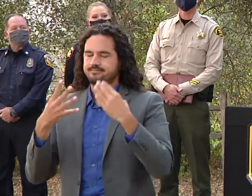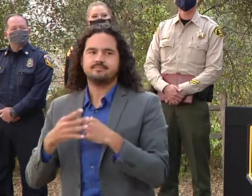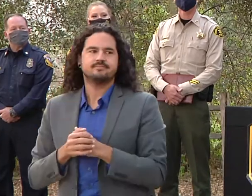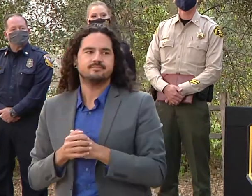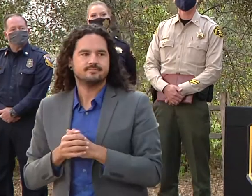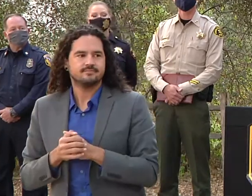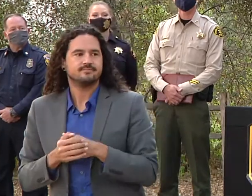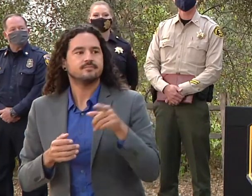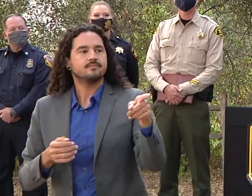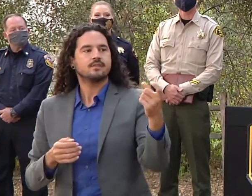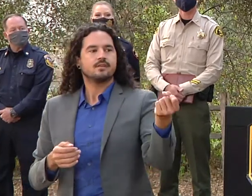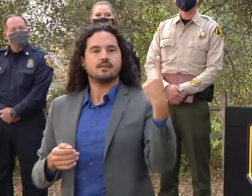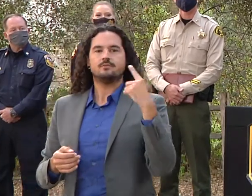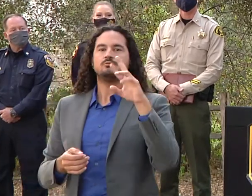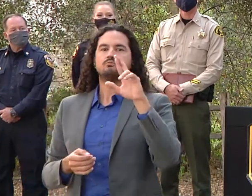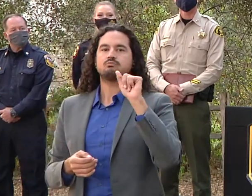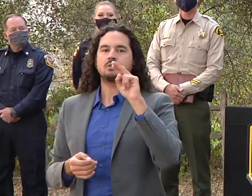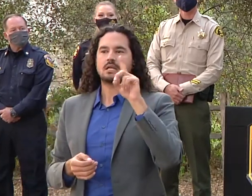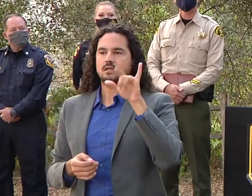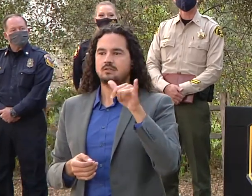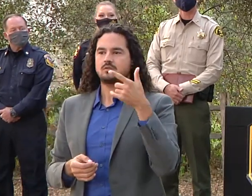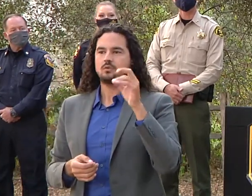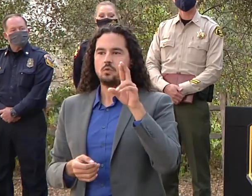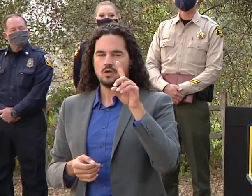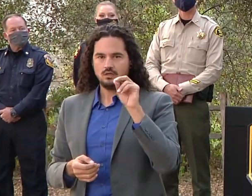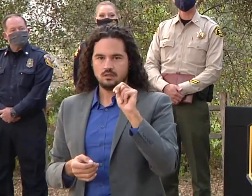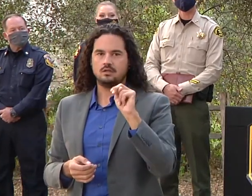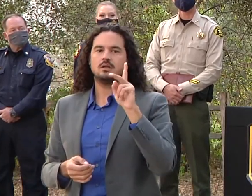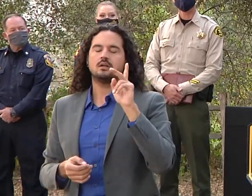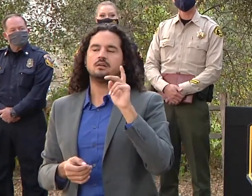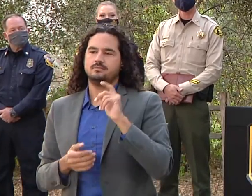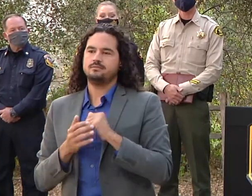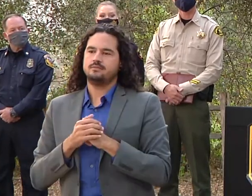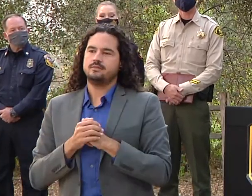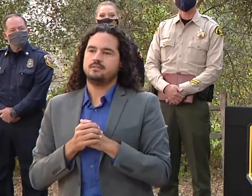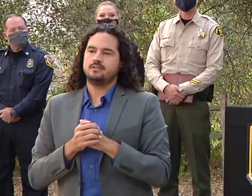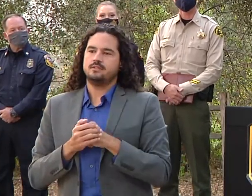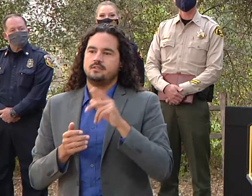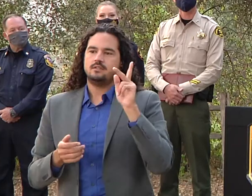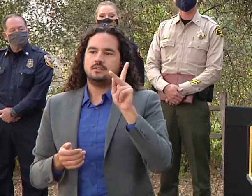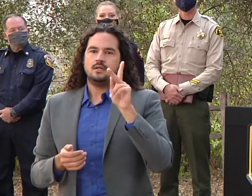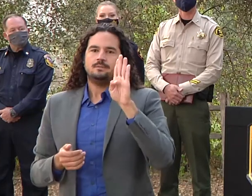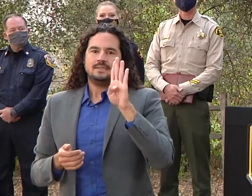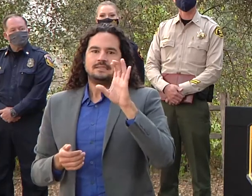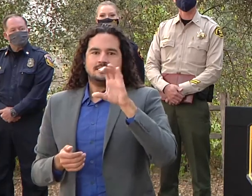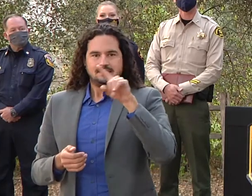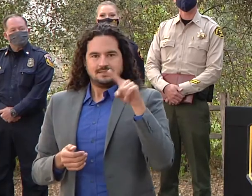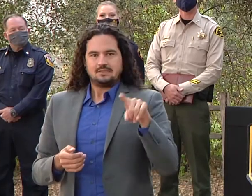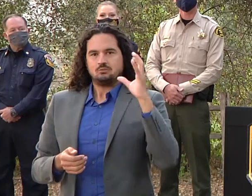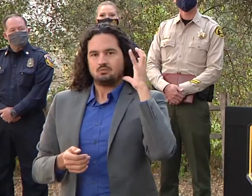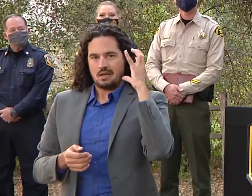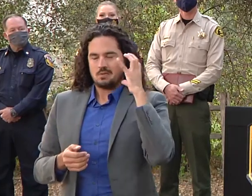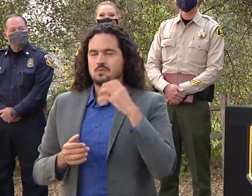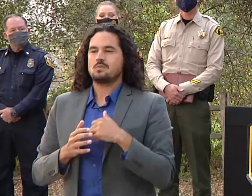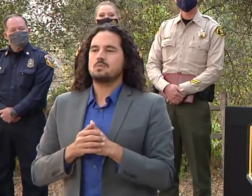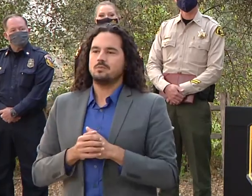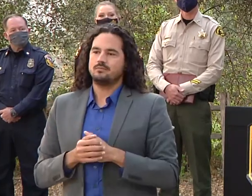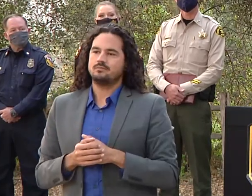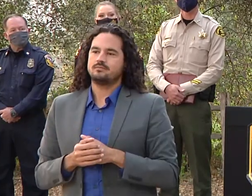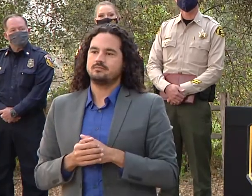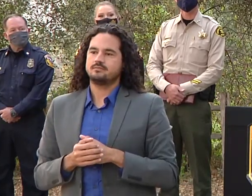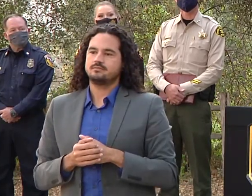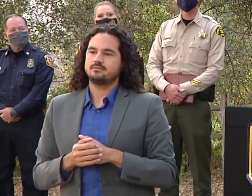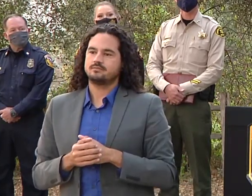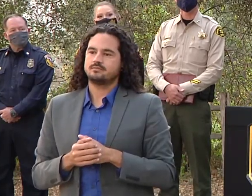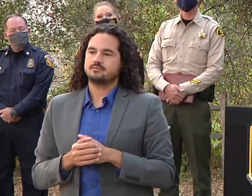Randy Gordon, KBCZ, Boer Creek Community Radio. Now that we are entering into a recovery phase and the Cal Fire press